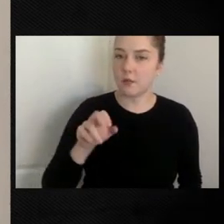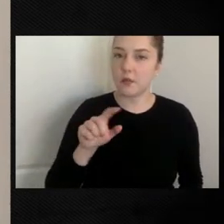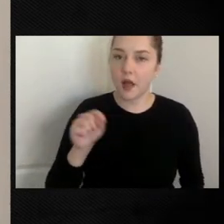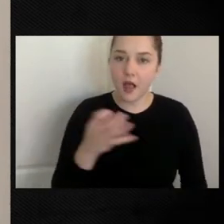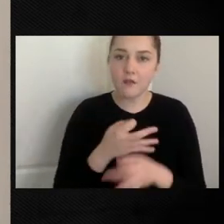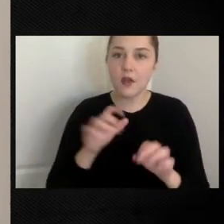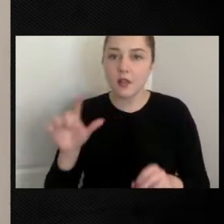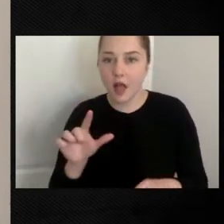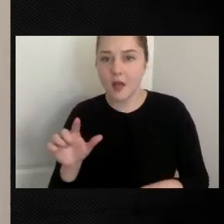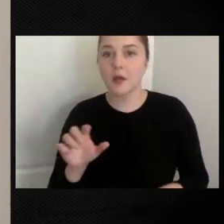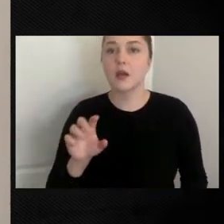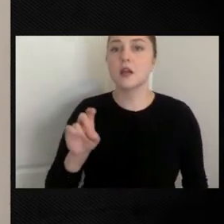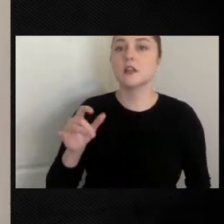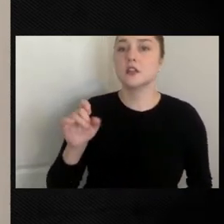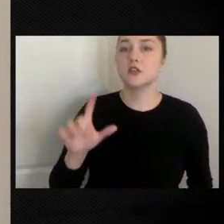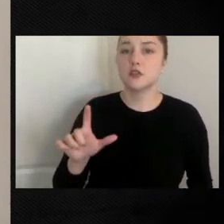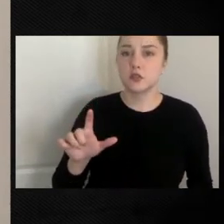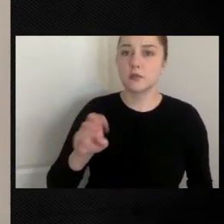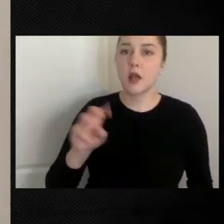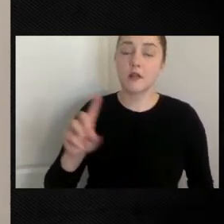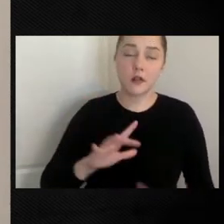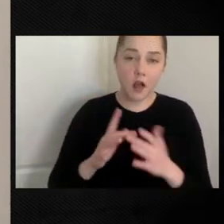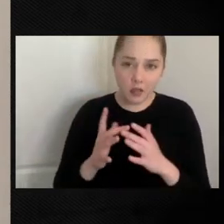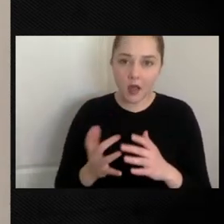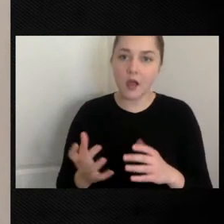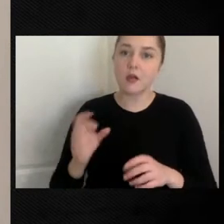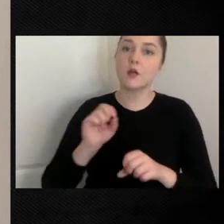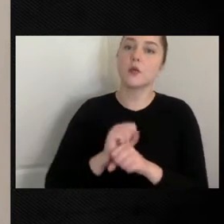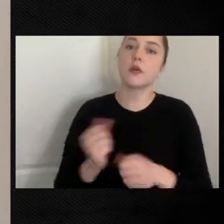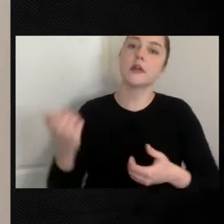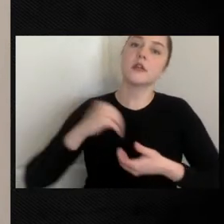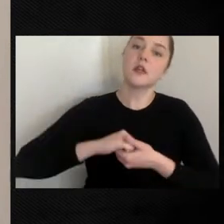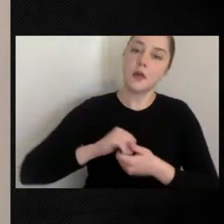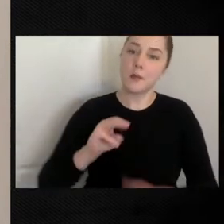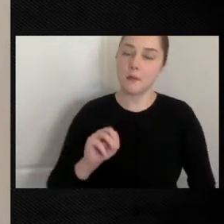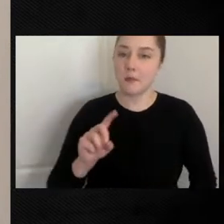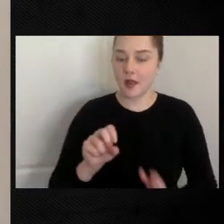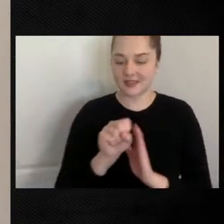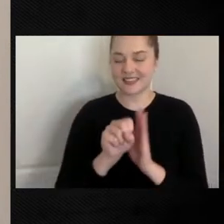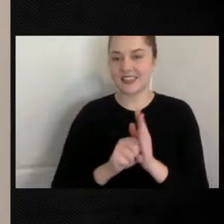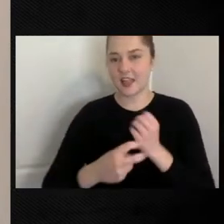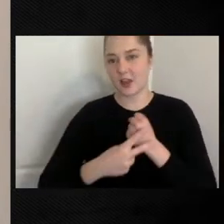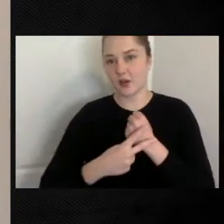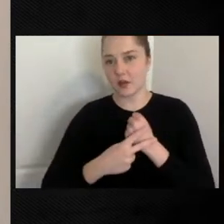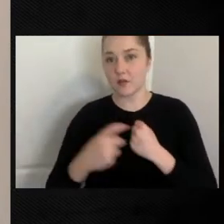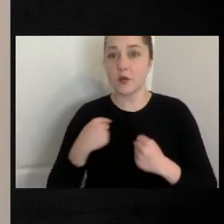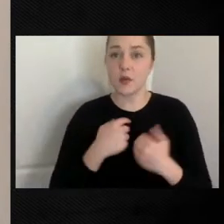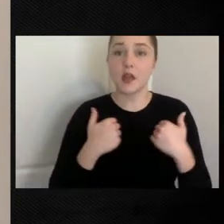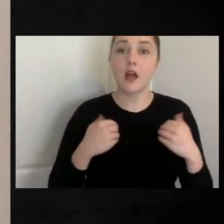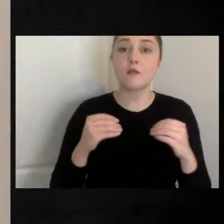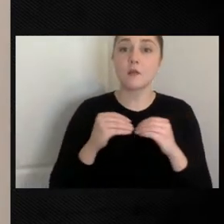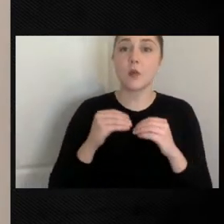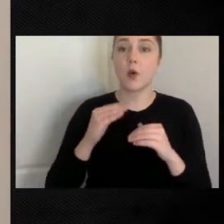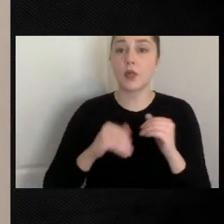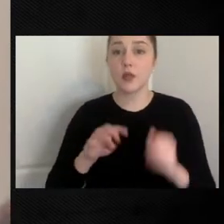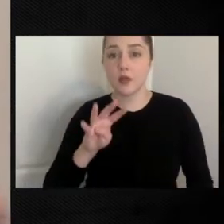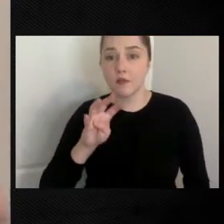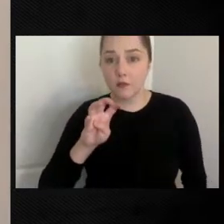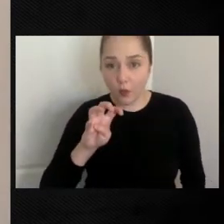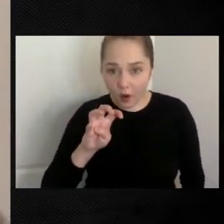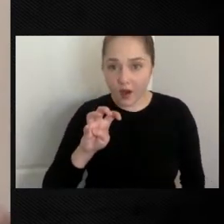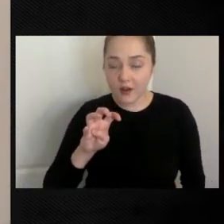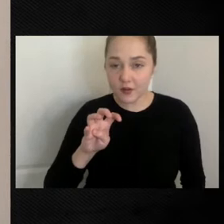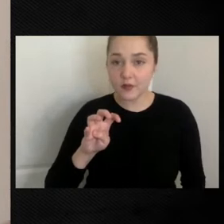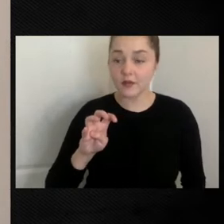Online, in conjunction with the Maryland State Archives, where we have over 400 linear